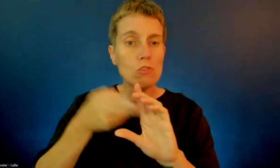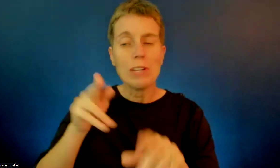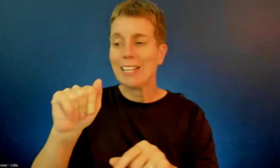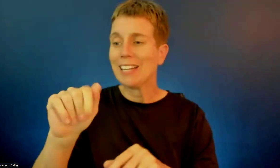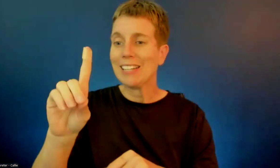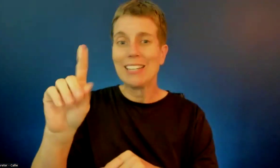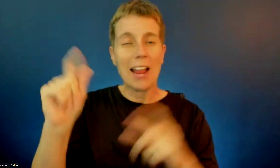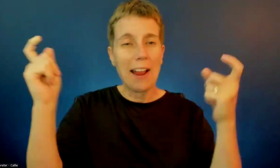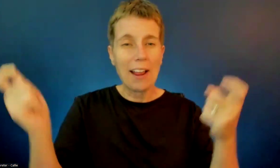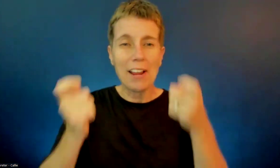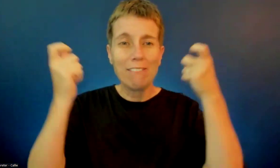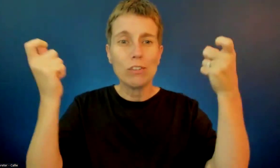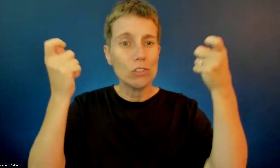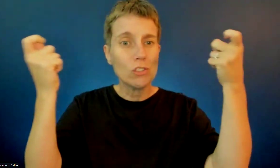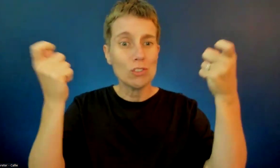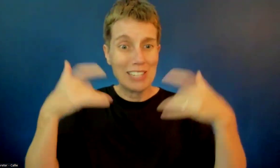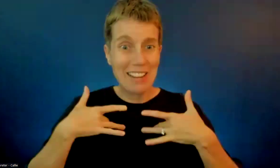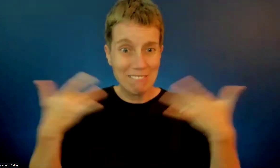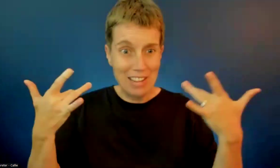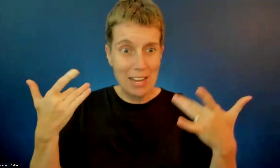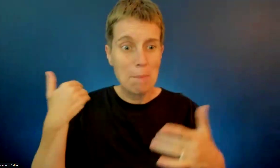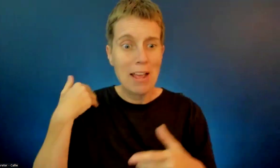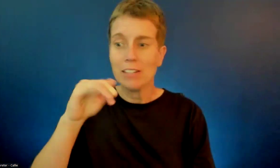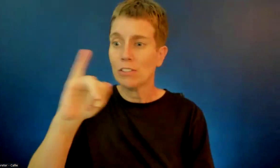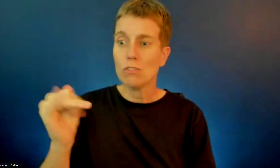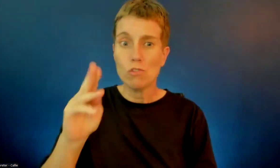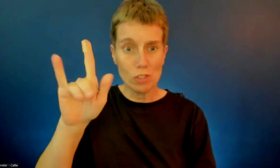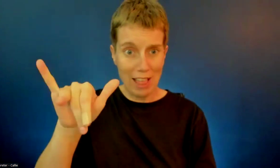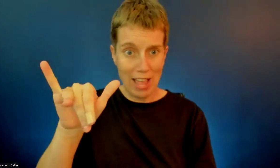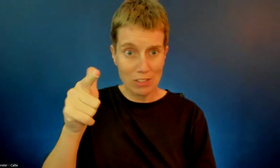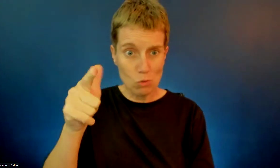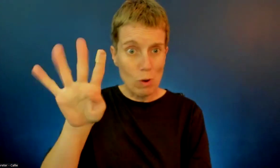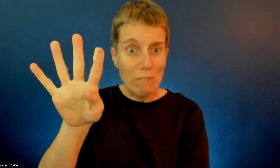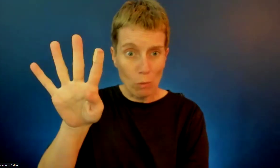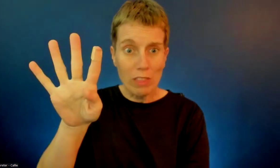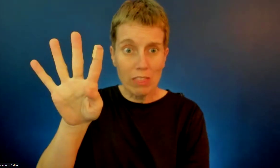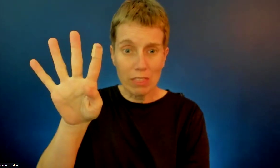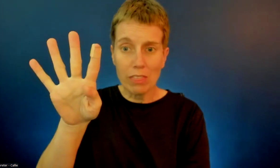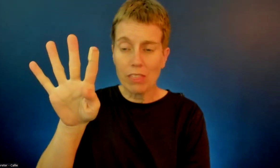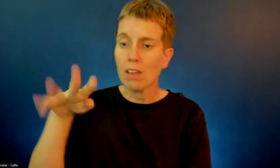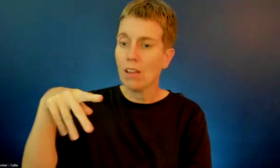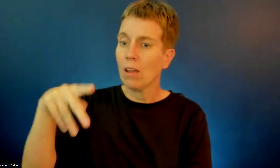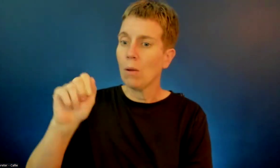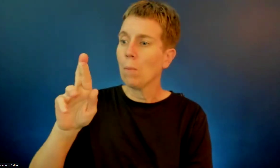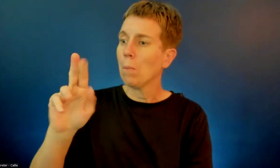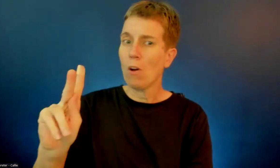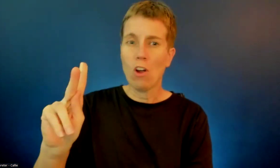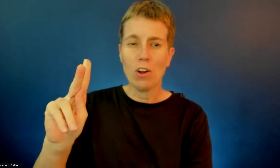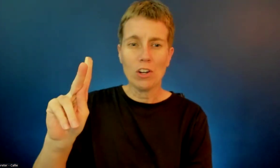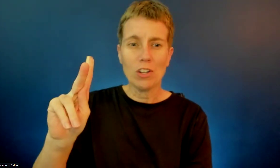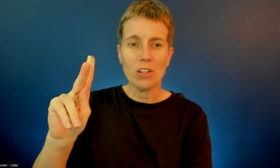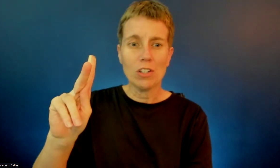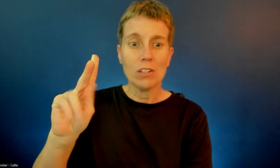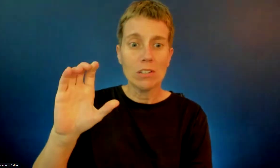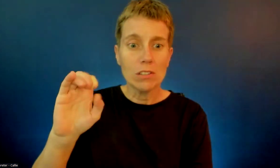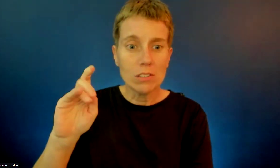back in July, I think it was on the 24th, out at Park Circle in North Charleston. I know many of